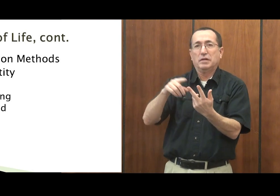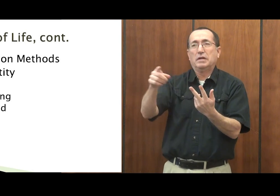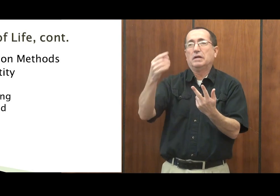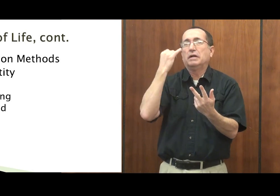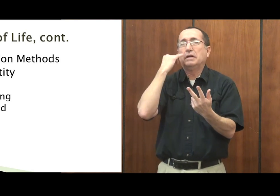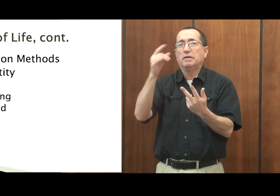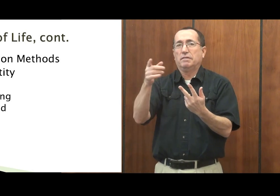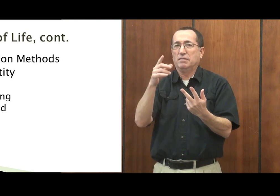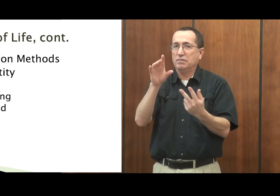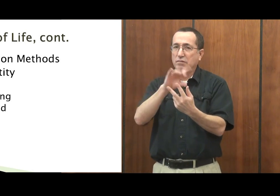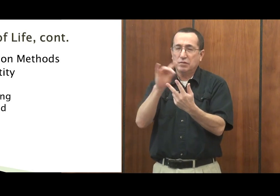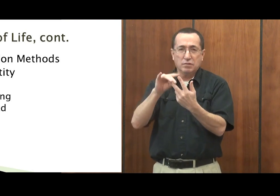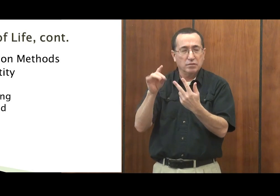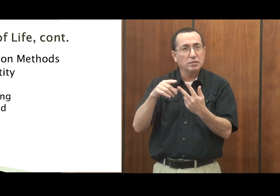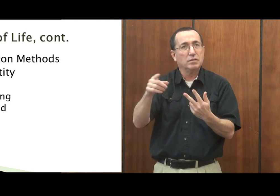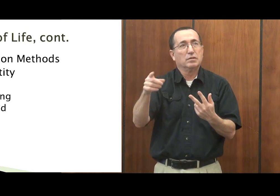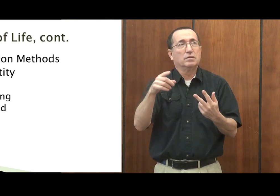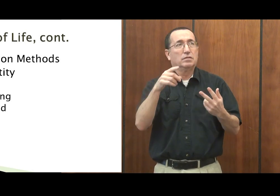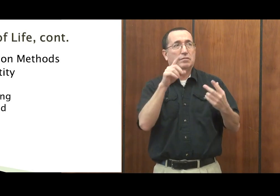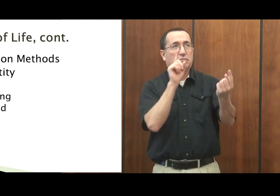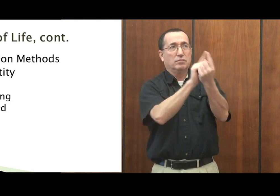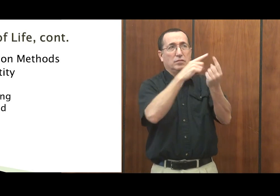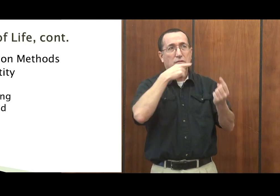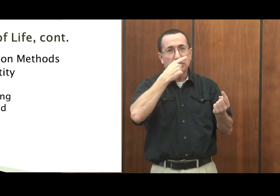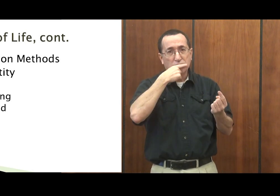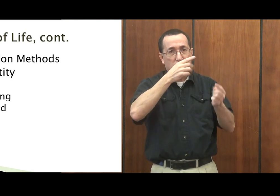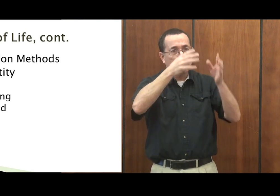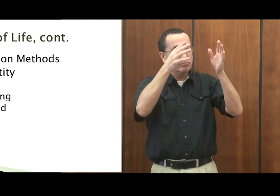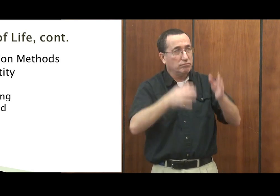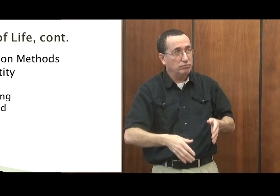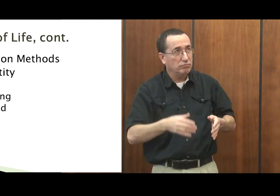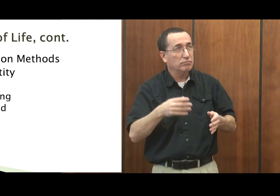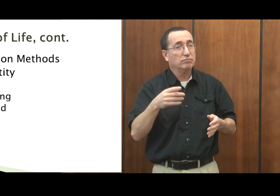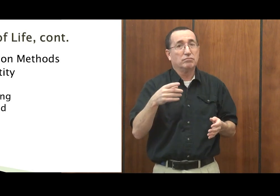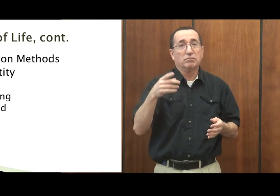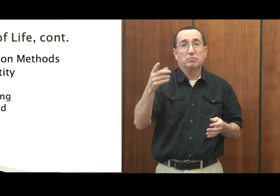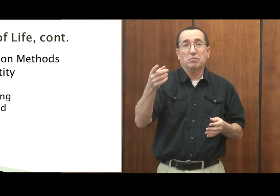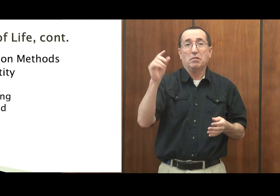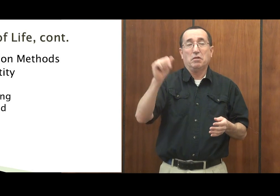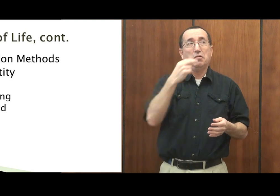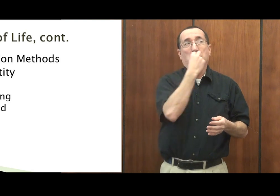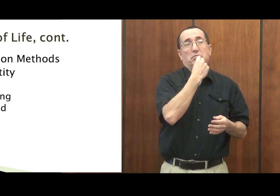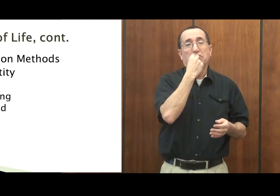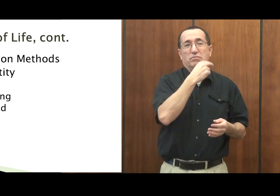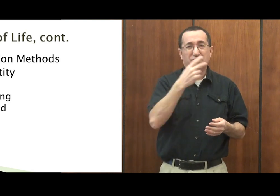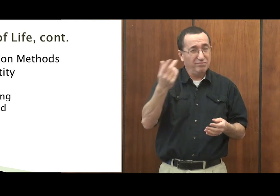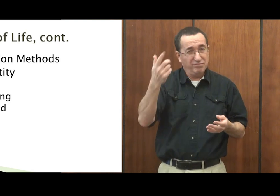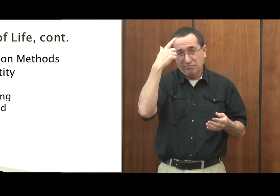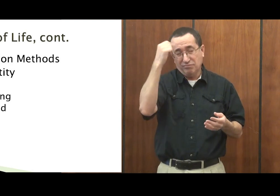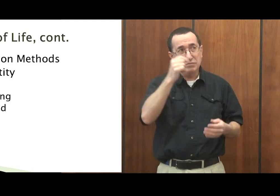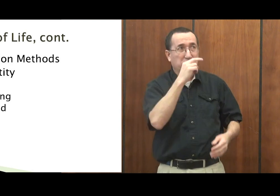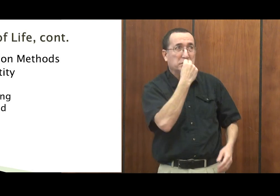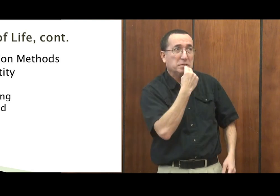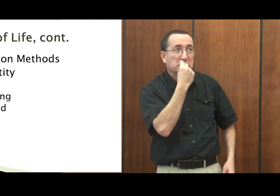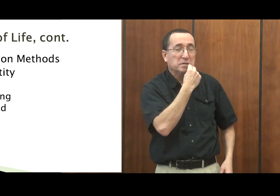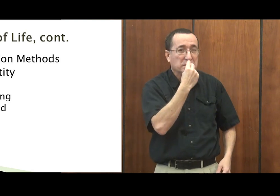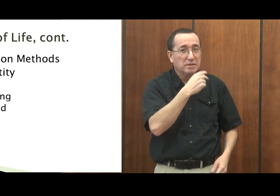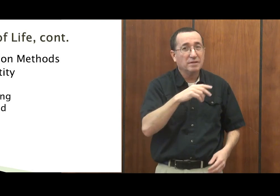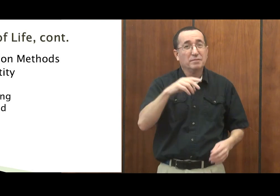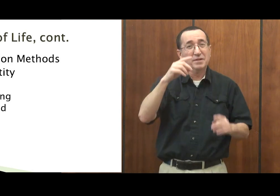Or other people have the option of if they run into a person and they're able to lip read them. And they